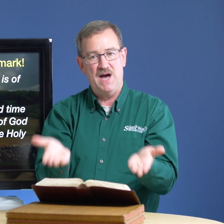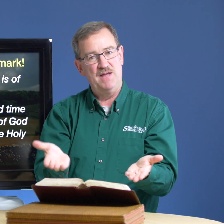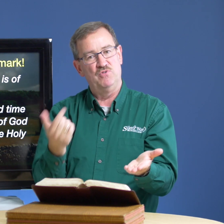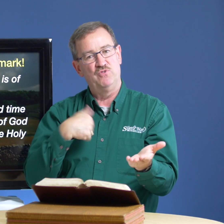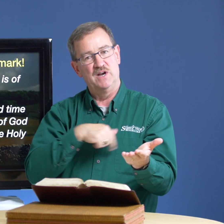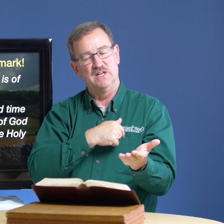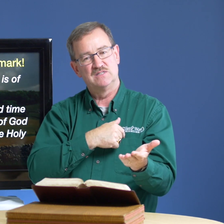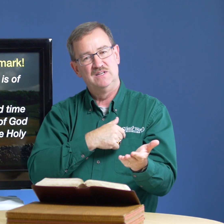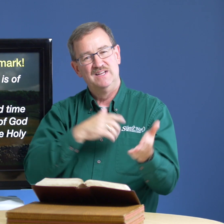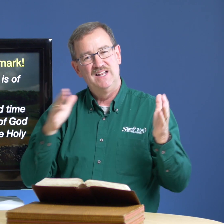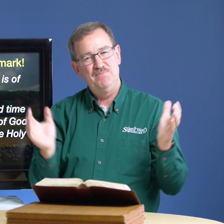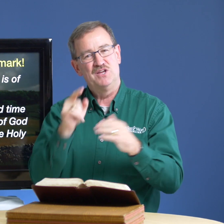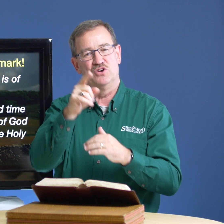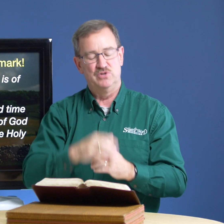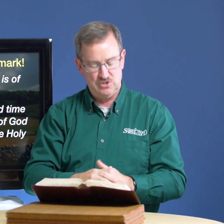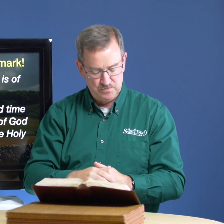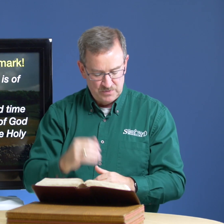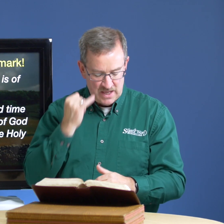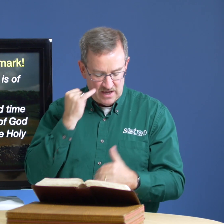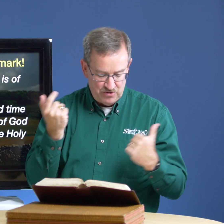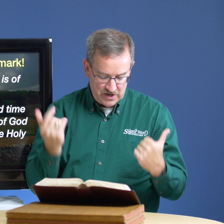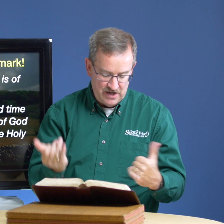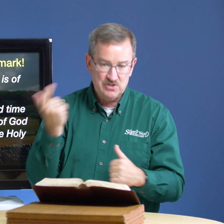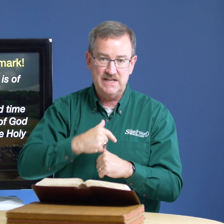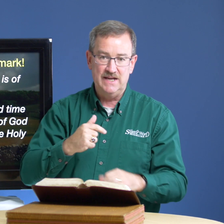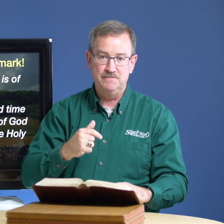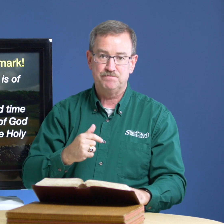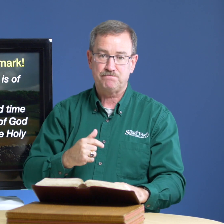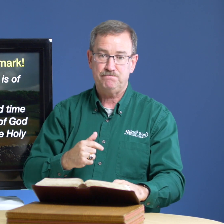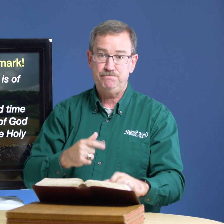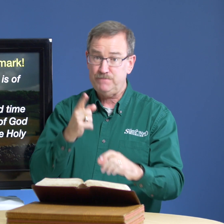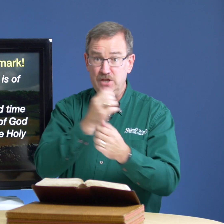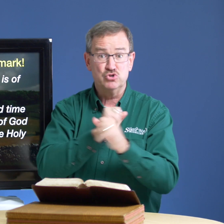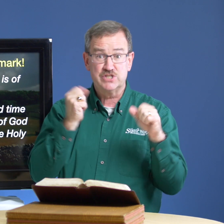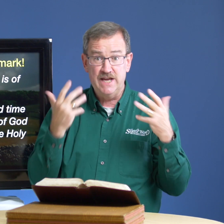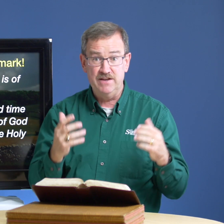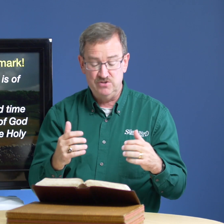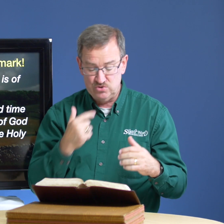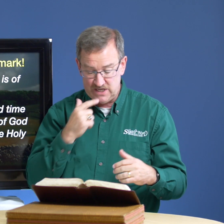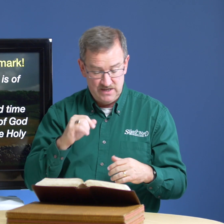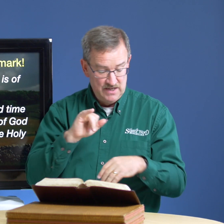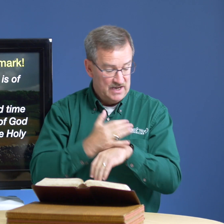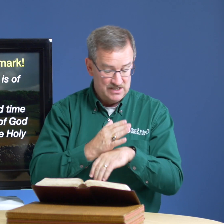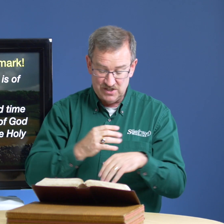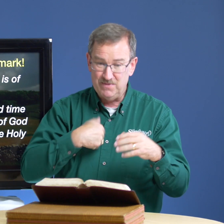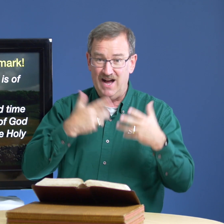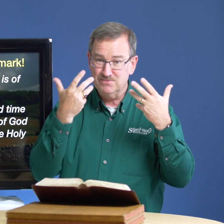the bible for us let me encourage you if you're here today you're saved you say uh jim i'm